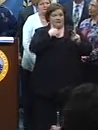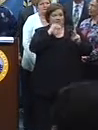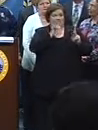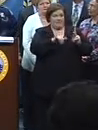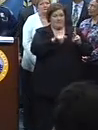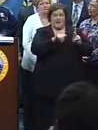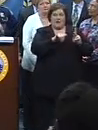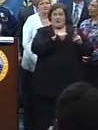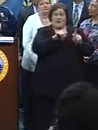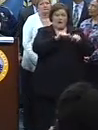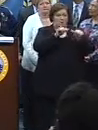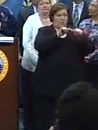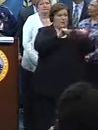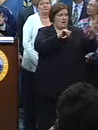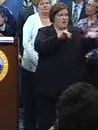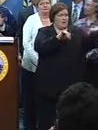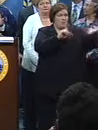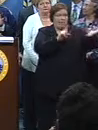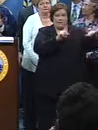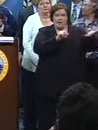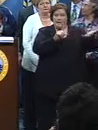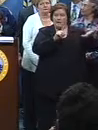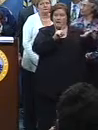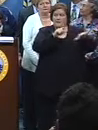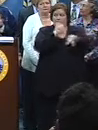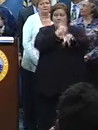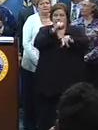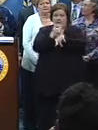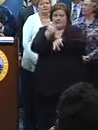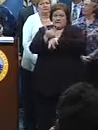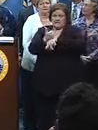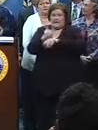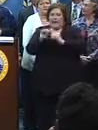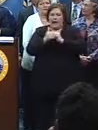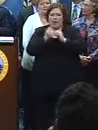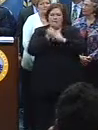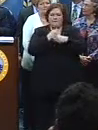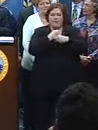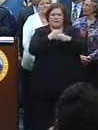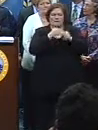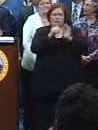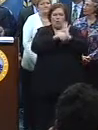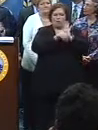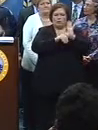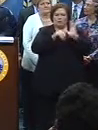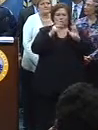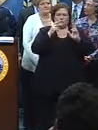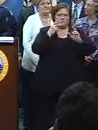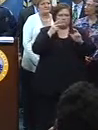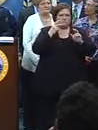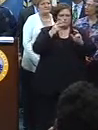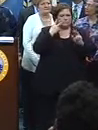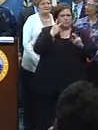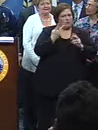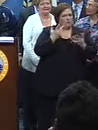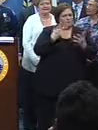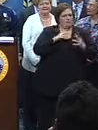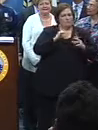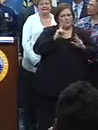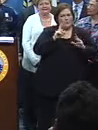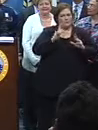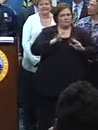discussion about how to make New Orleans look spectacular and actually perform in a way that